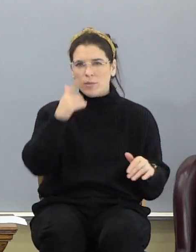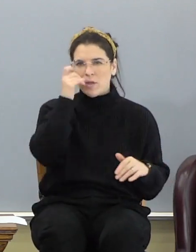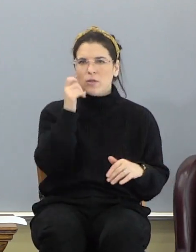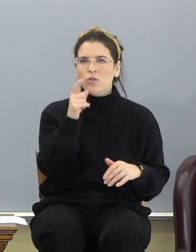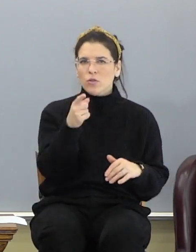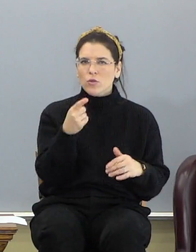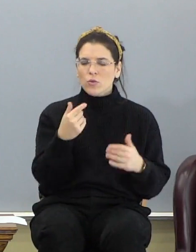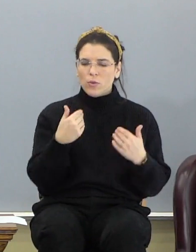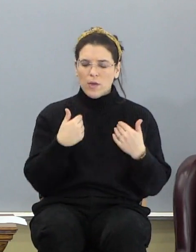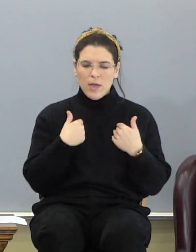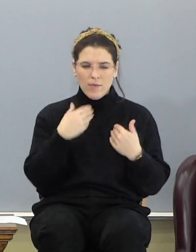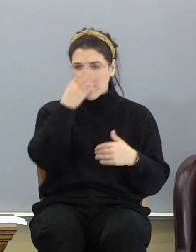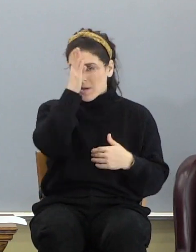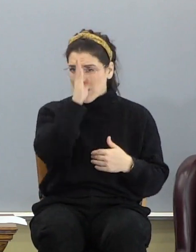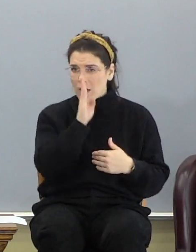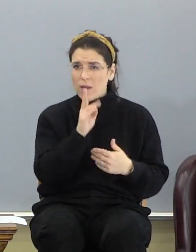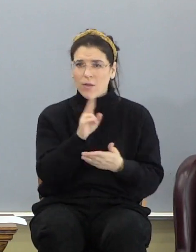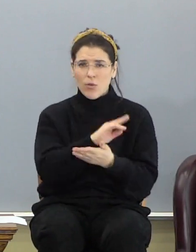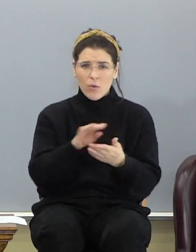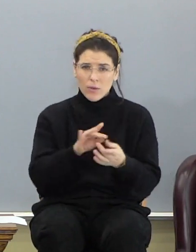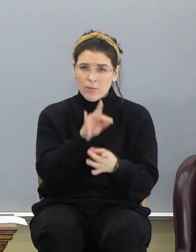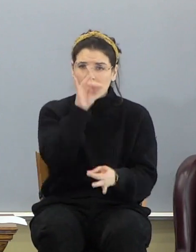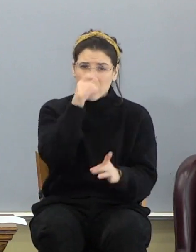a, you've got God the Holy Spirit.